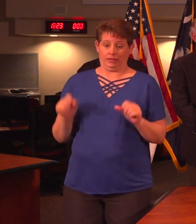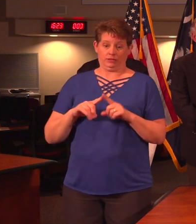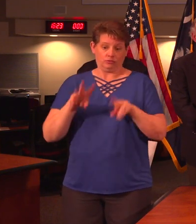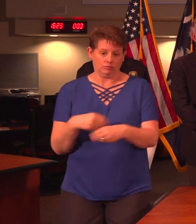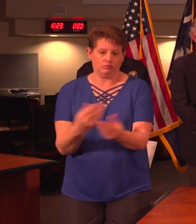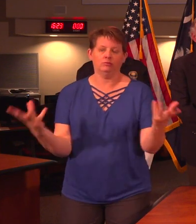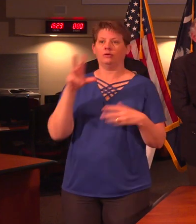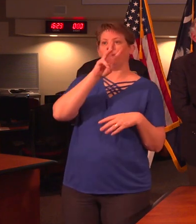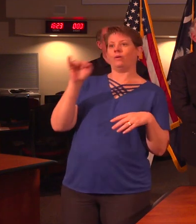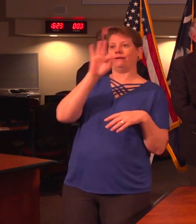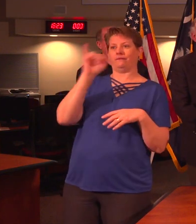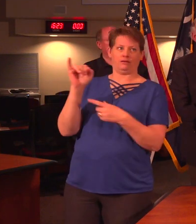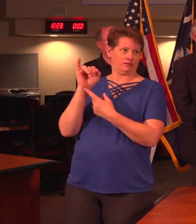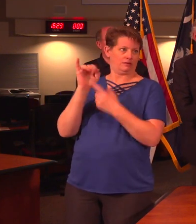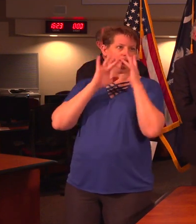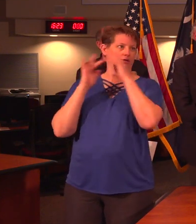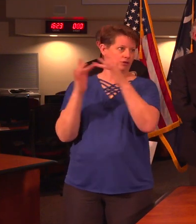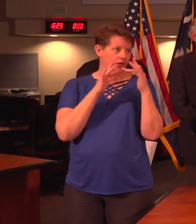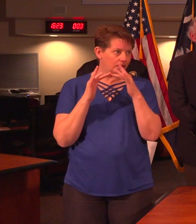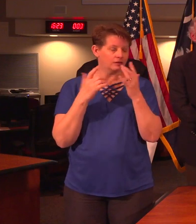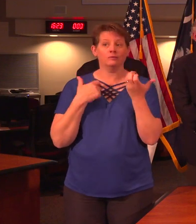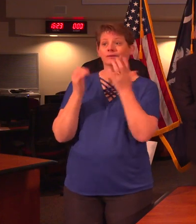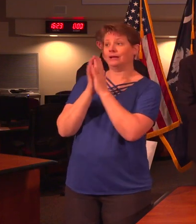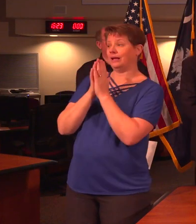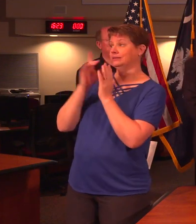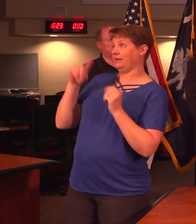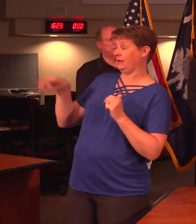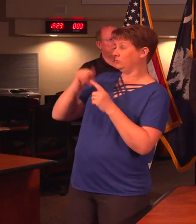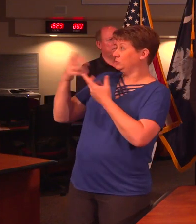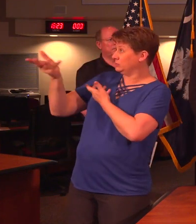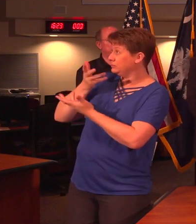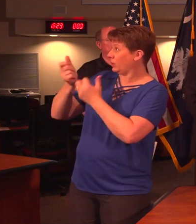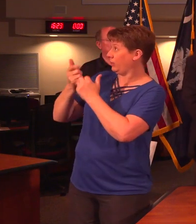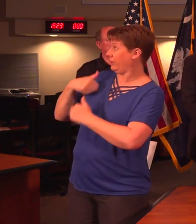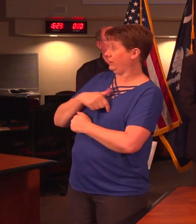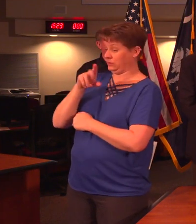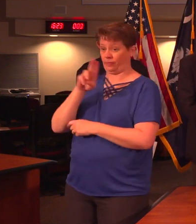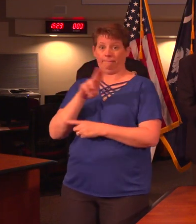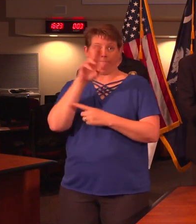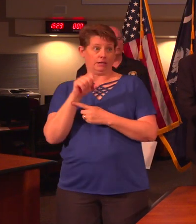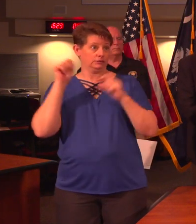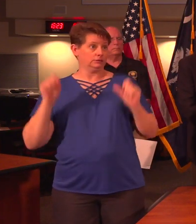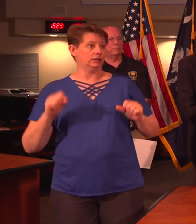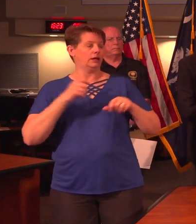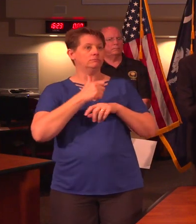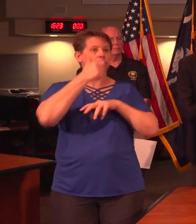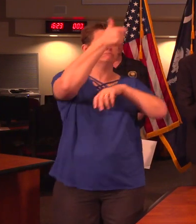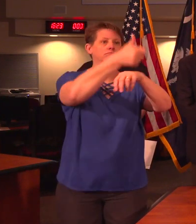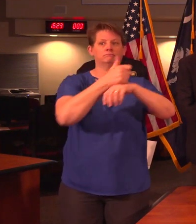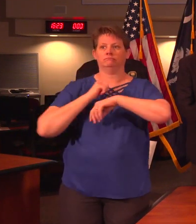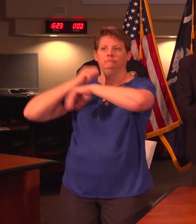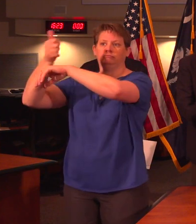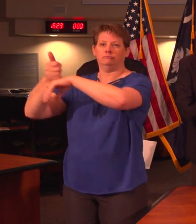-Fi. We're asking our service providers to work with us so that these buses could be used in remote areas